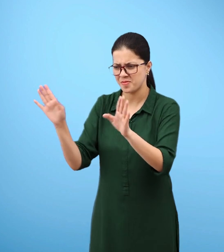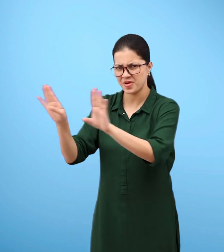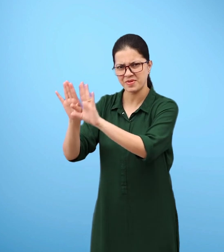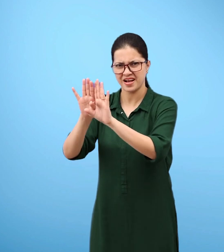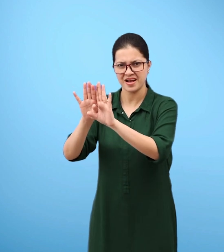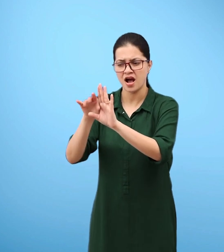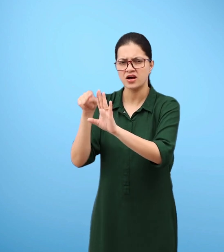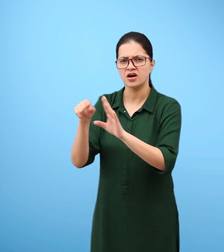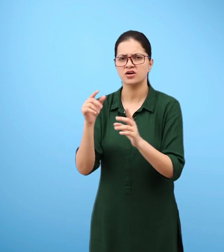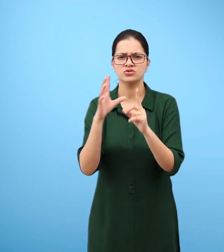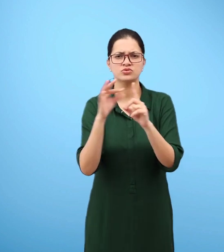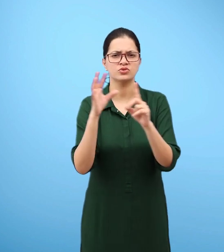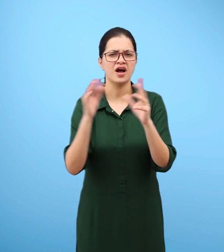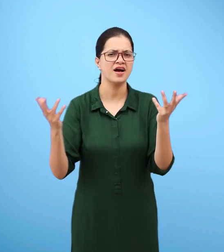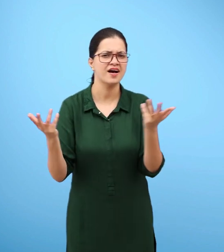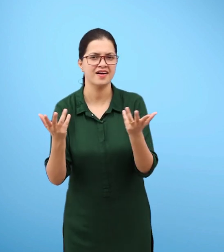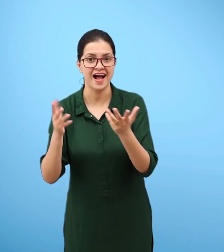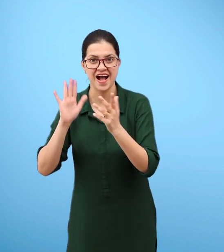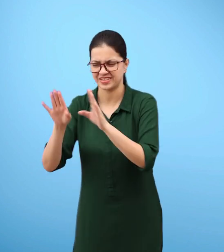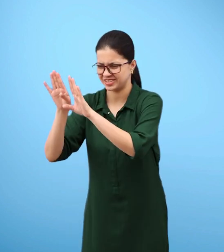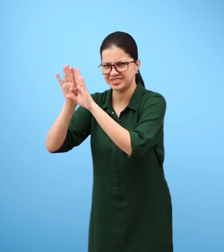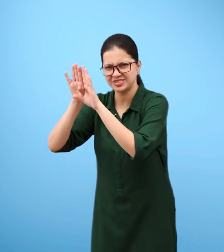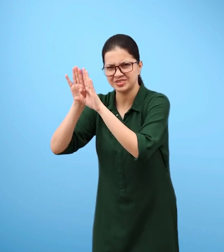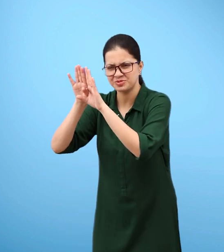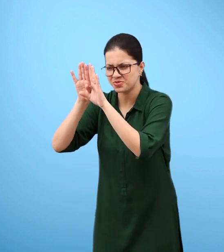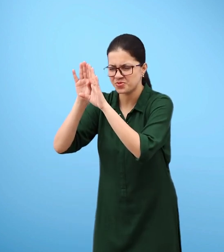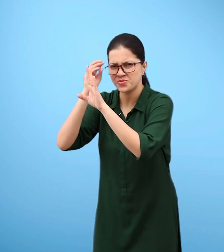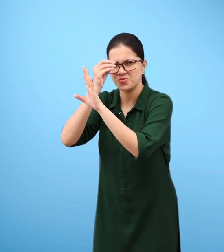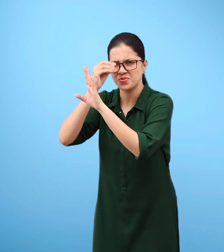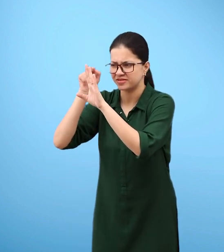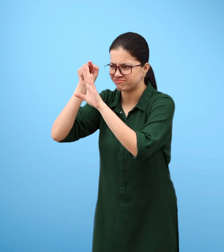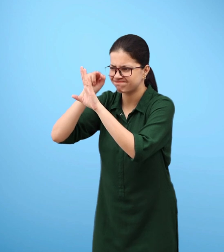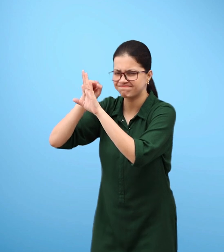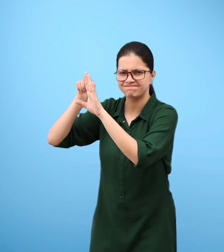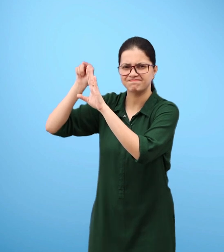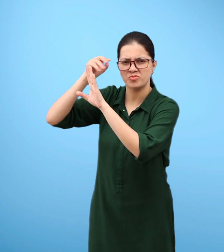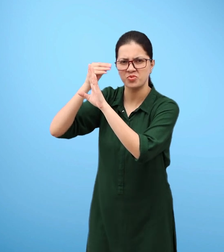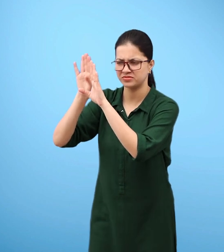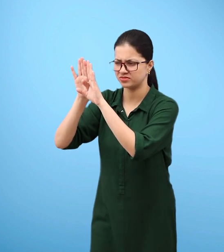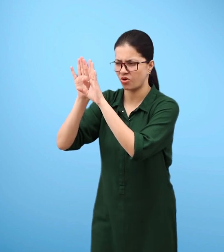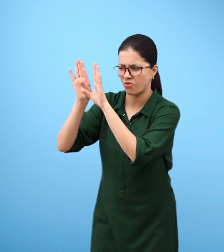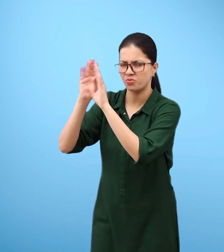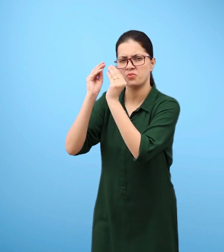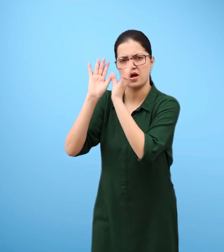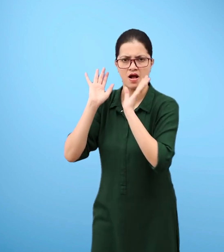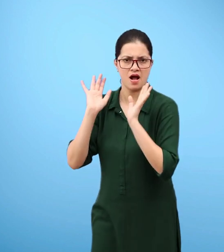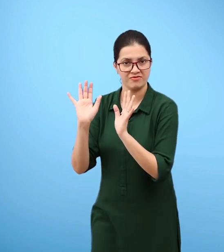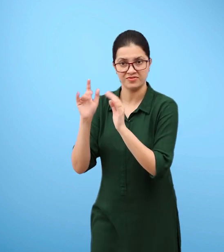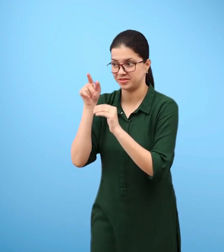Now open the door or a window facing the sun just a little in such a way that it allows sunlight